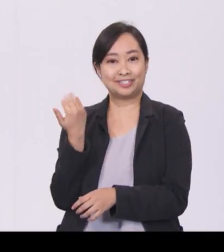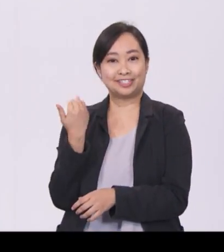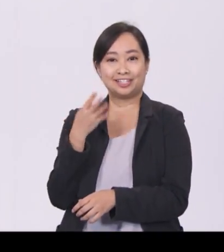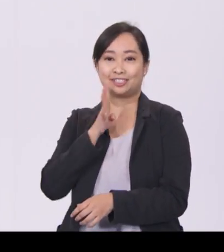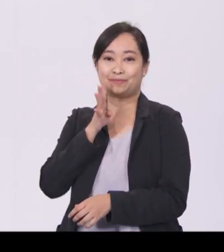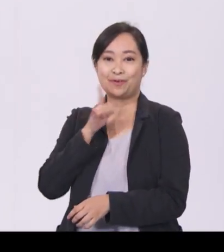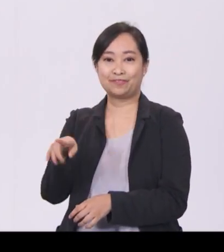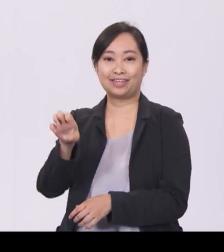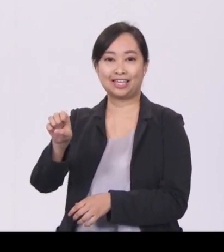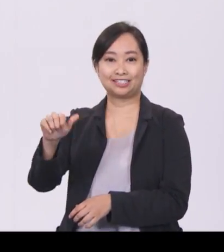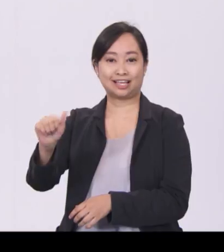new things.